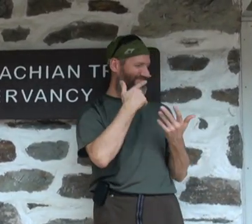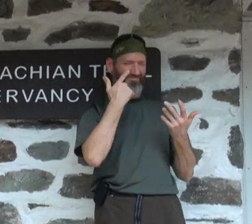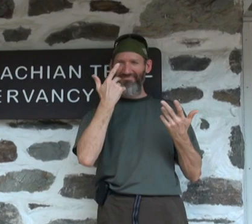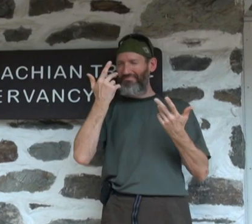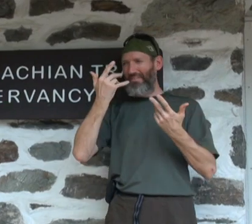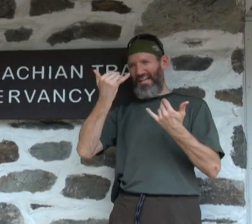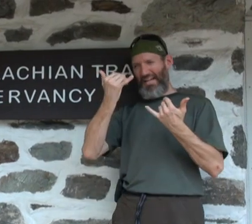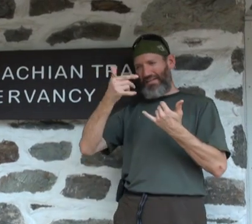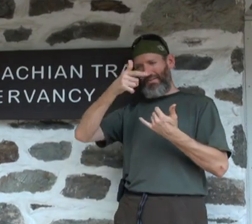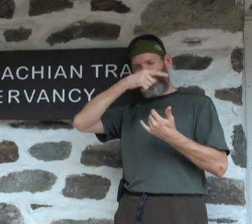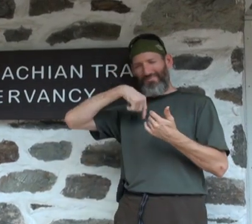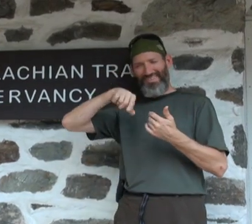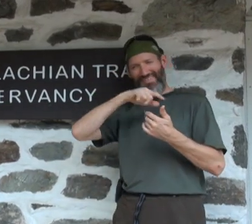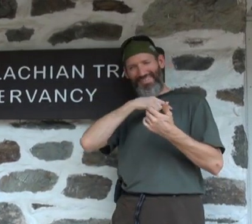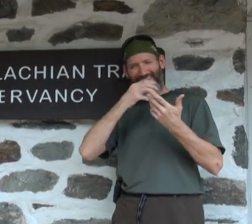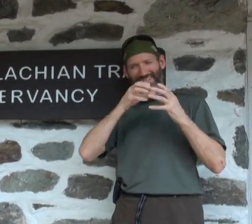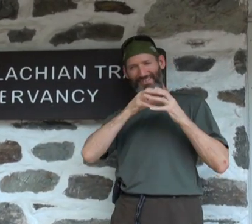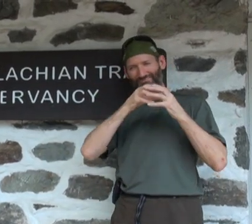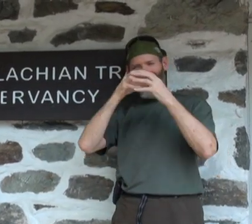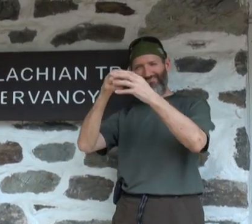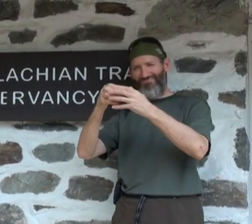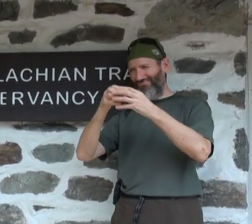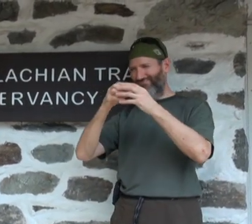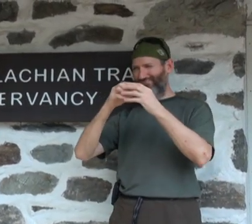Perfect. Right across the street.